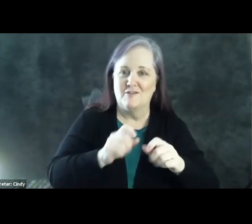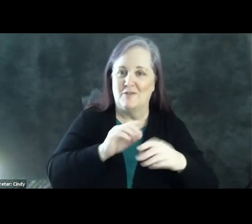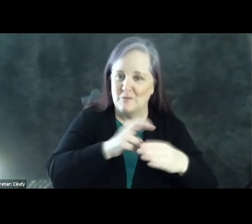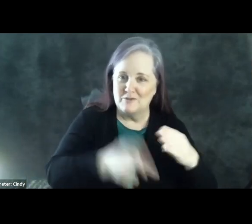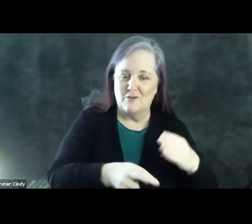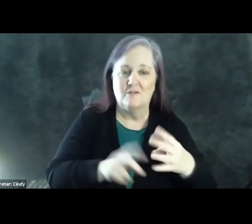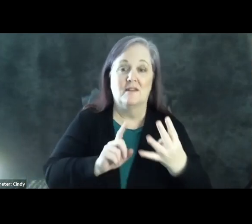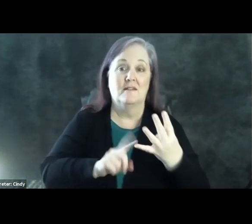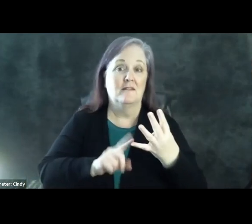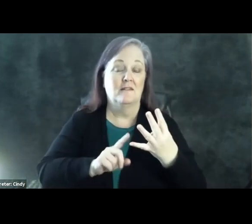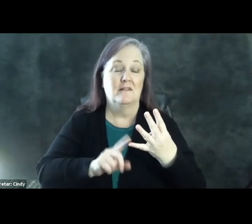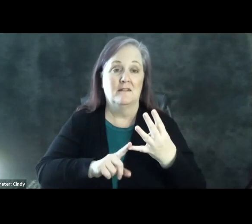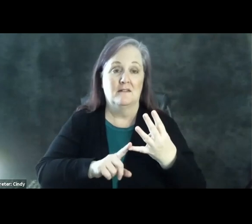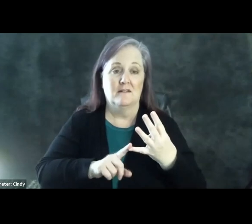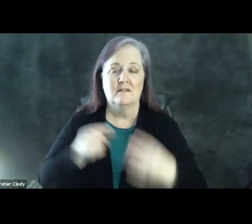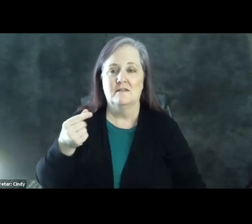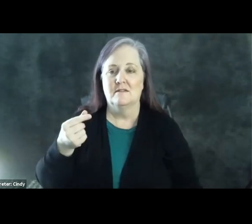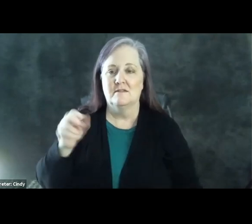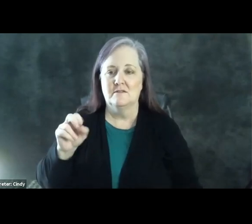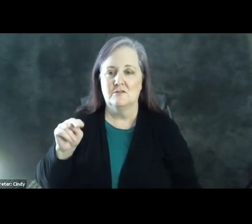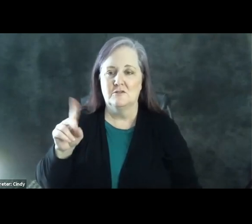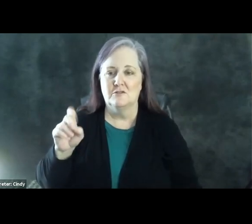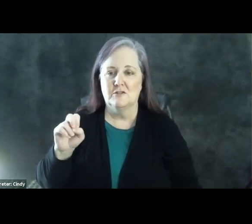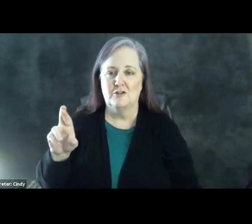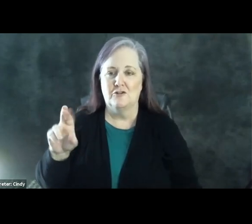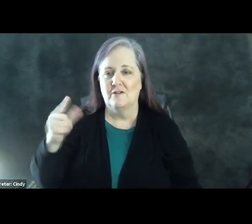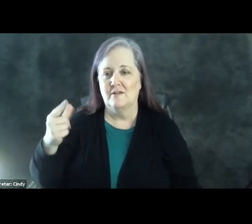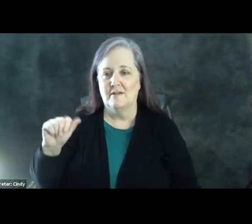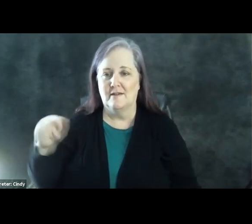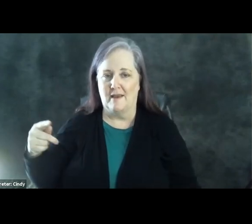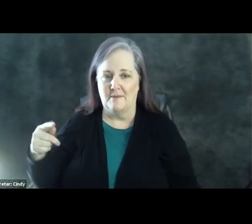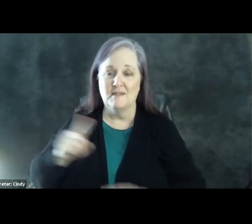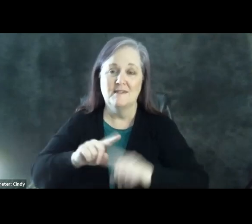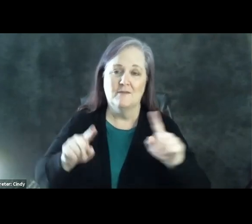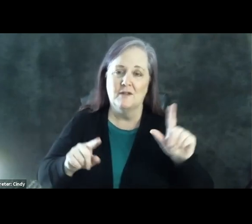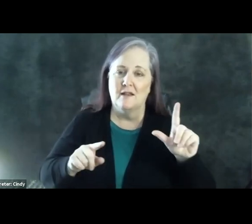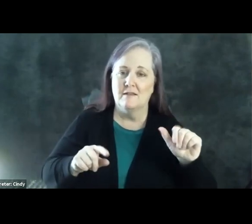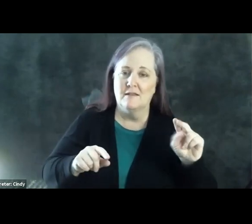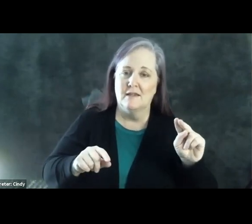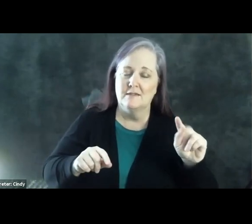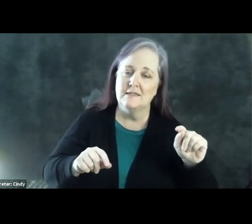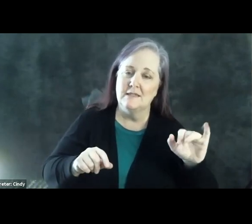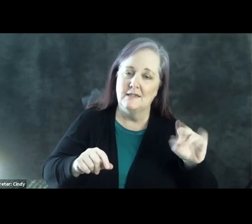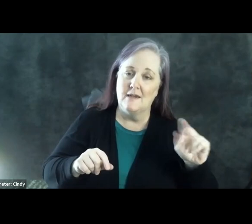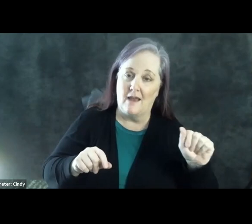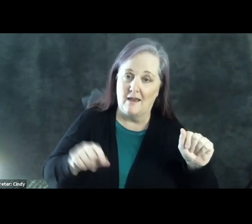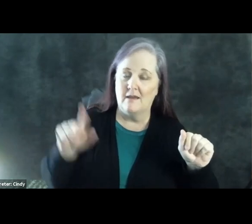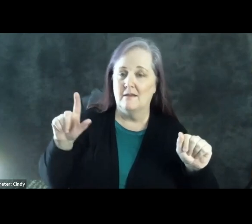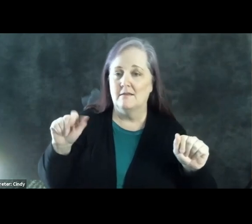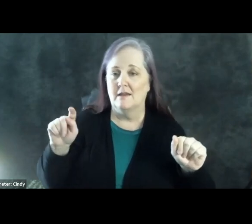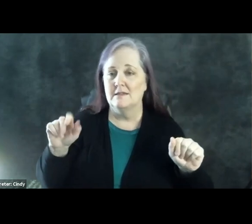lastly, I'm going to talk to you about the gender gap. So differences between Latinas and Latinos in preferences